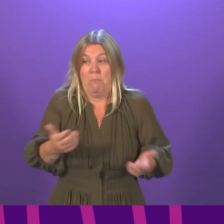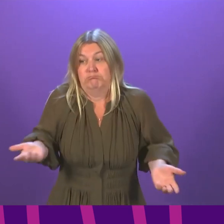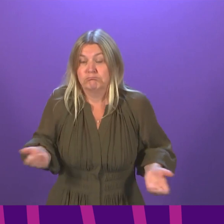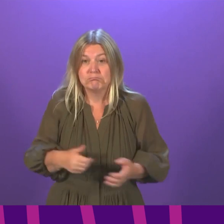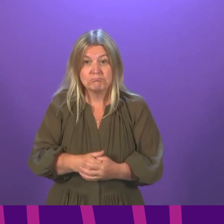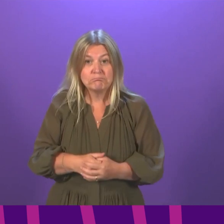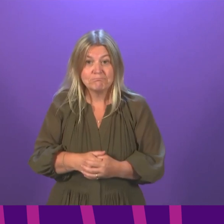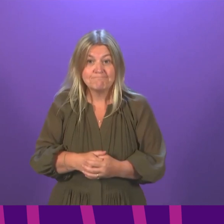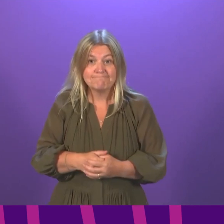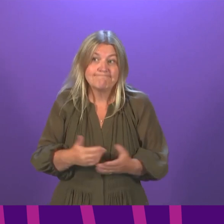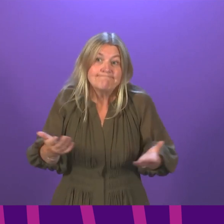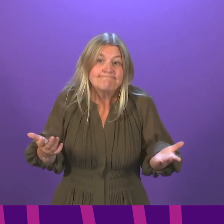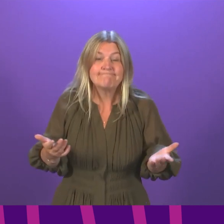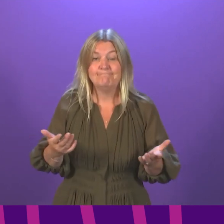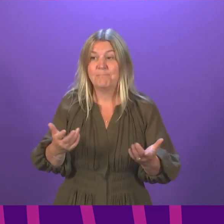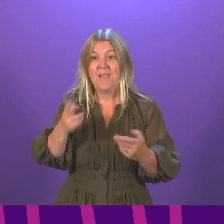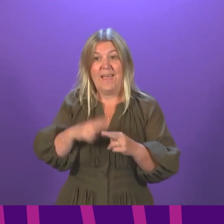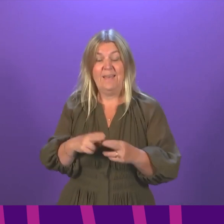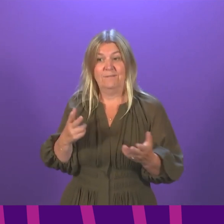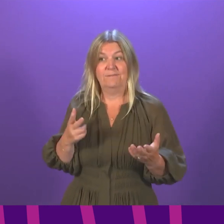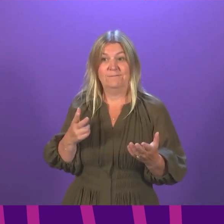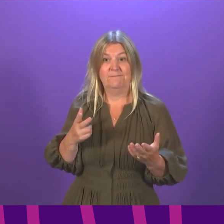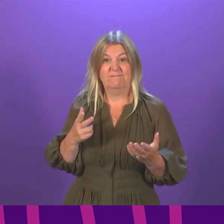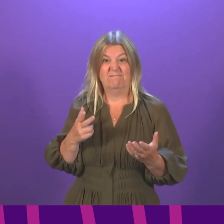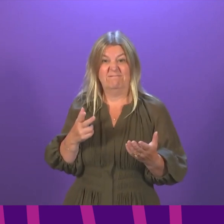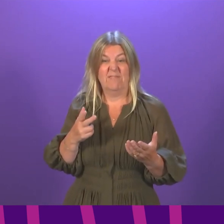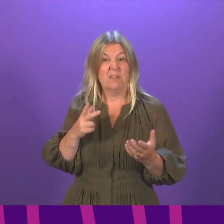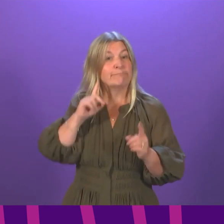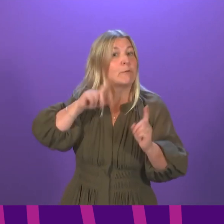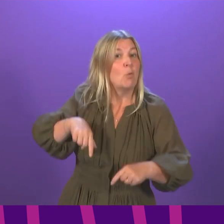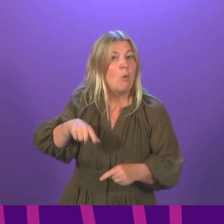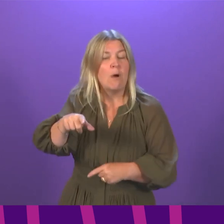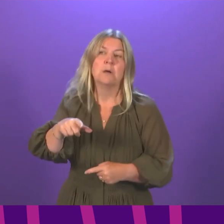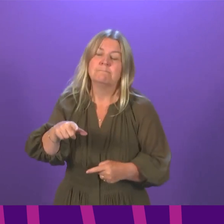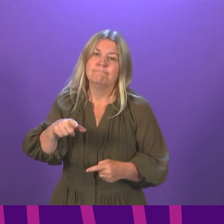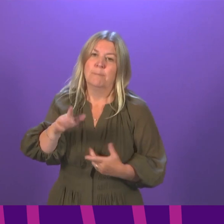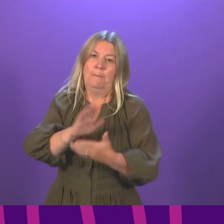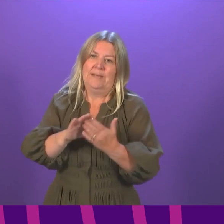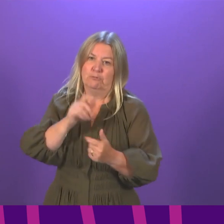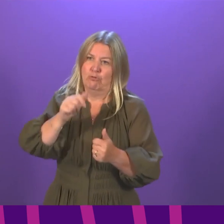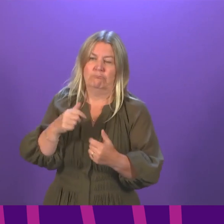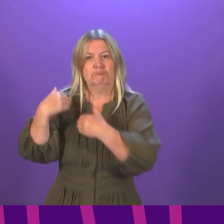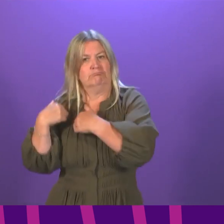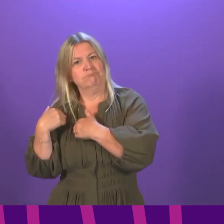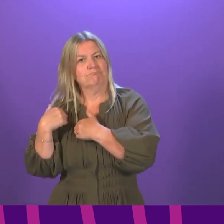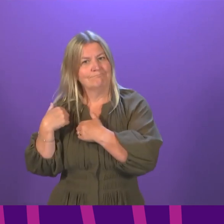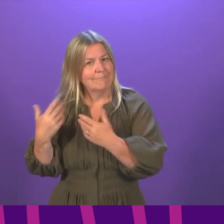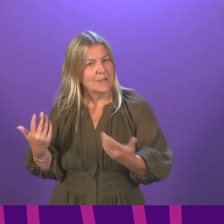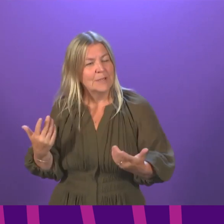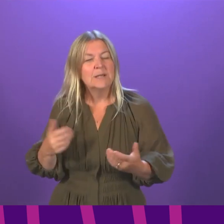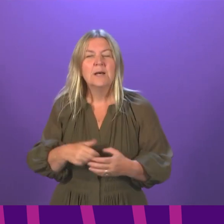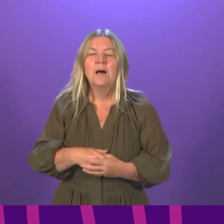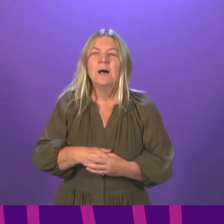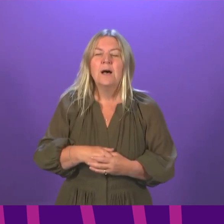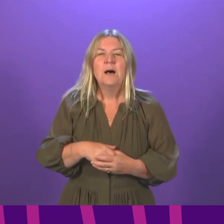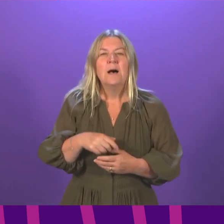they might make me, because if I do not do that, then I not doing a service to the country. We will continue to try to get this right. The last